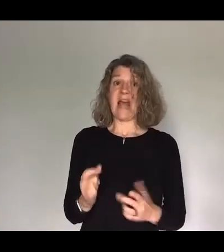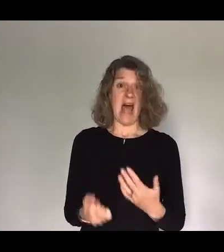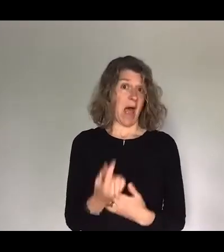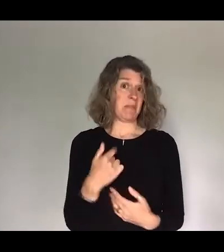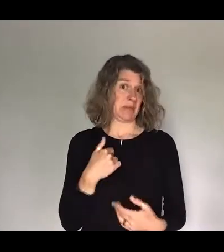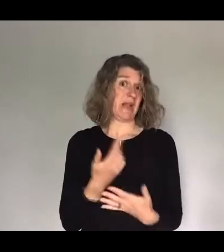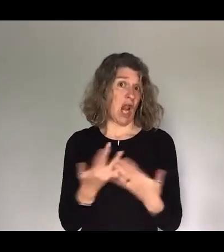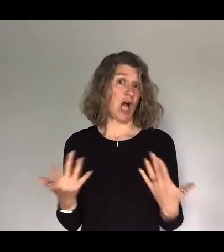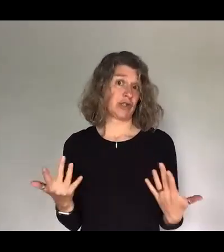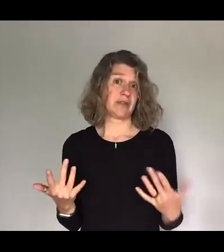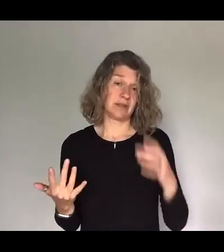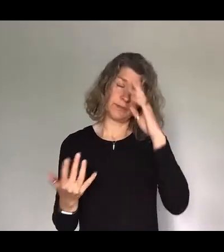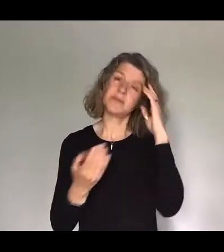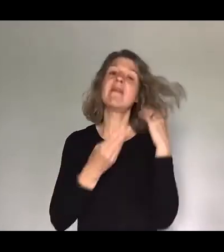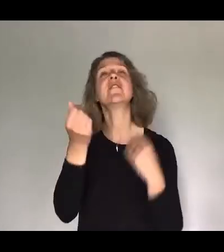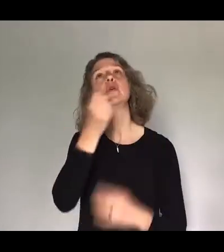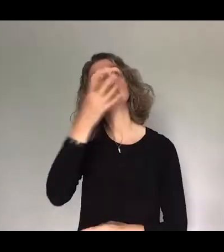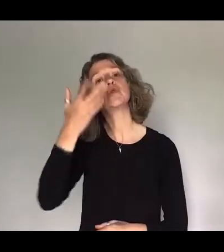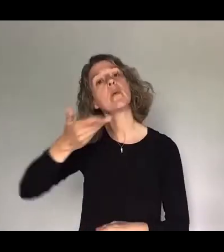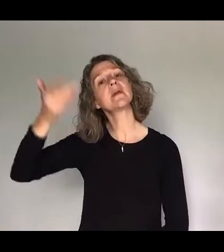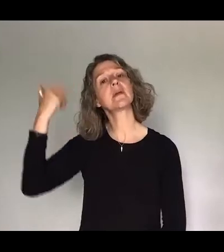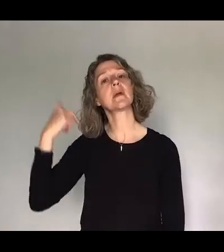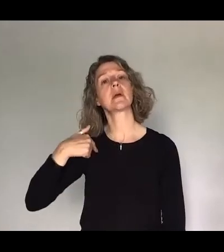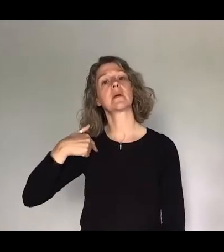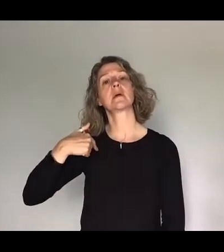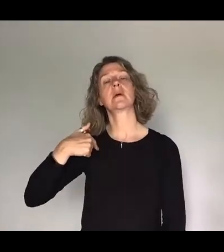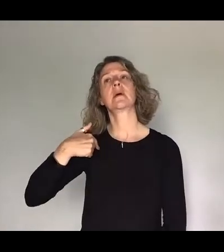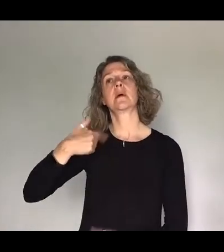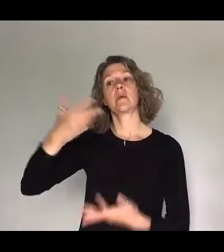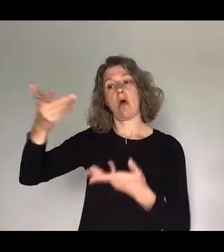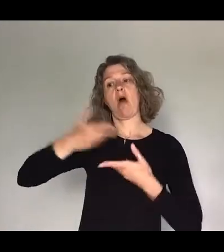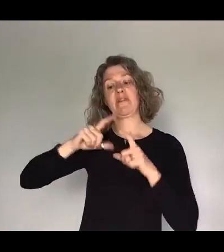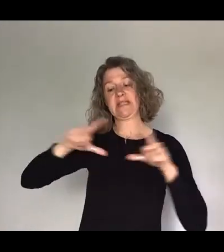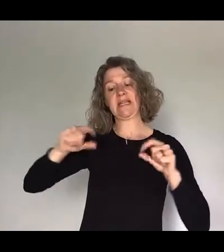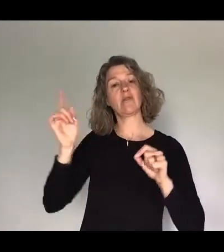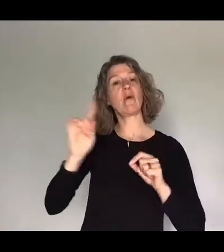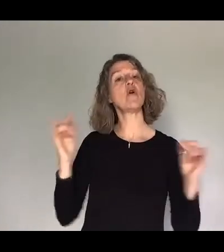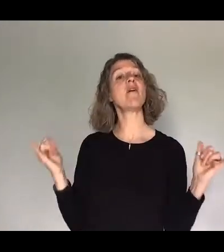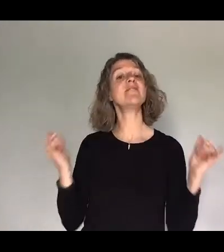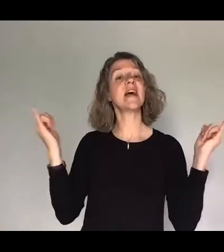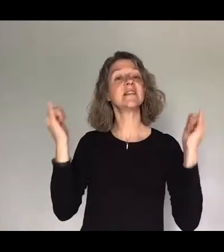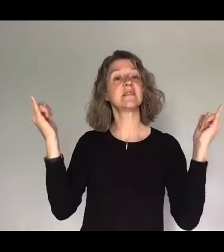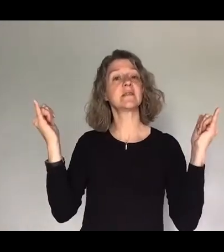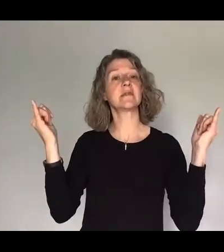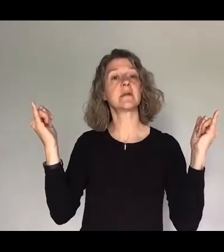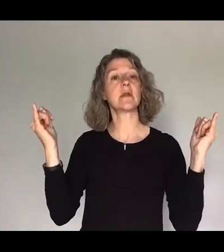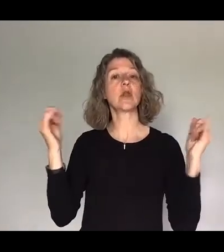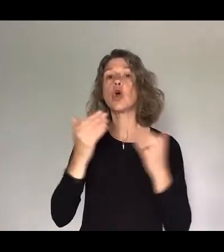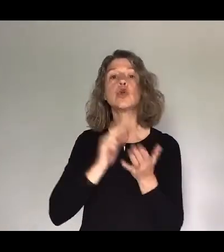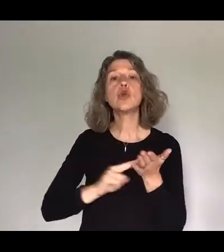a few summers ago I was offered some tickets to a festival but they weren't just normal tickets they were artist tickets and so